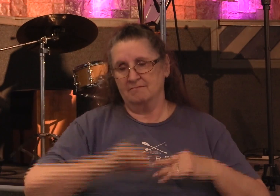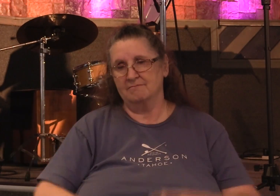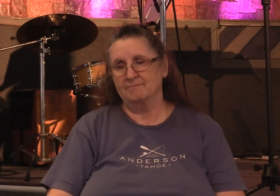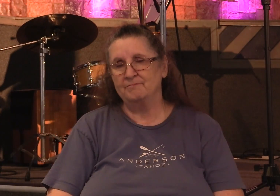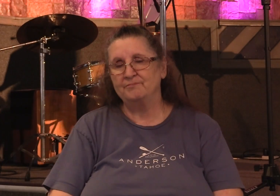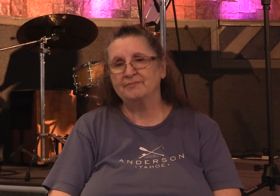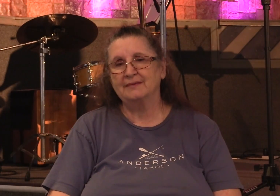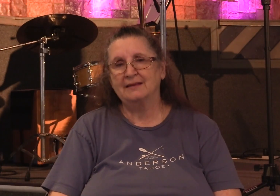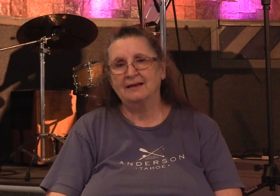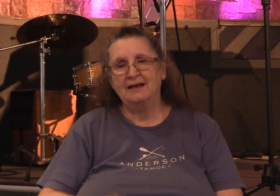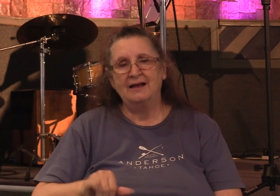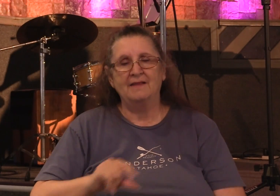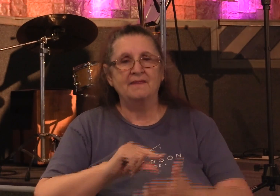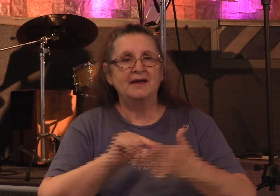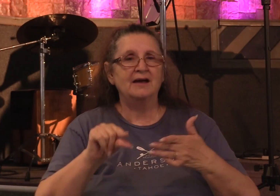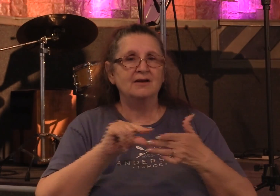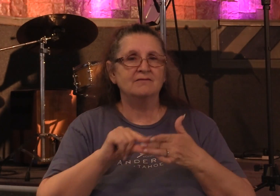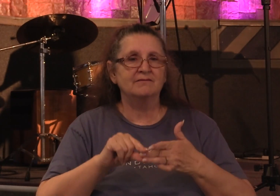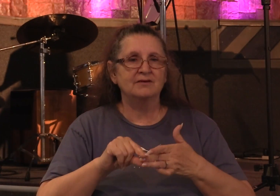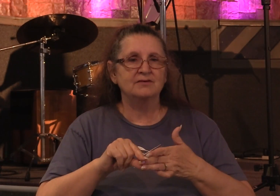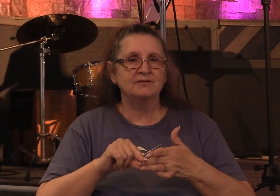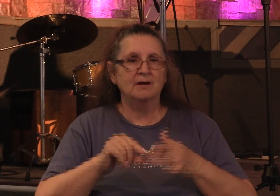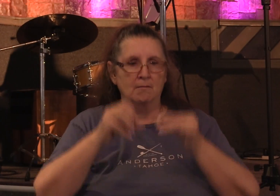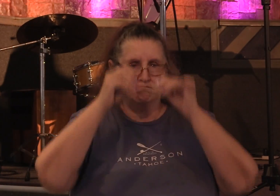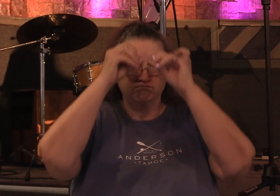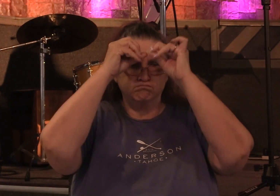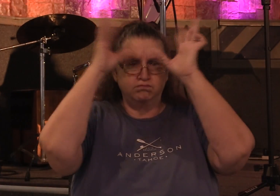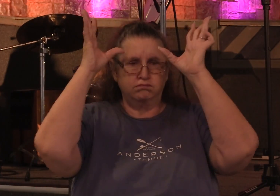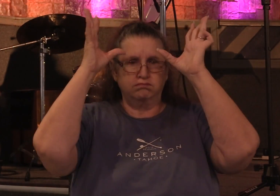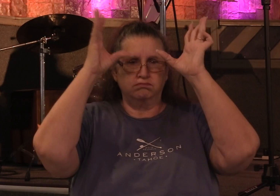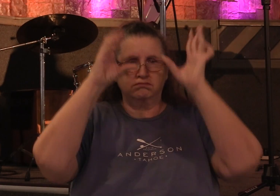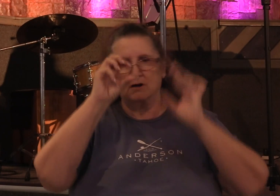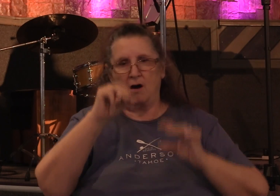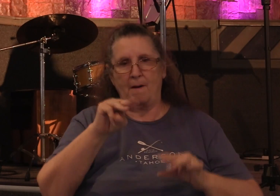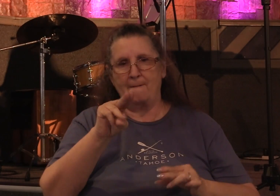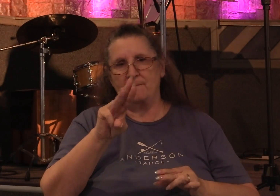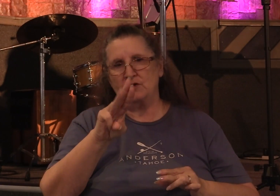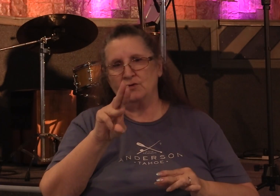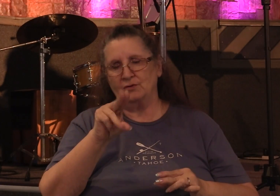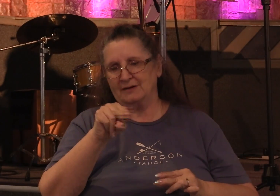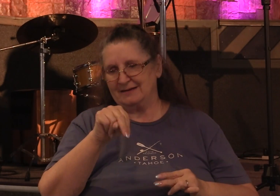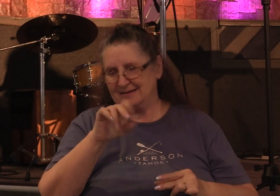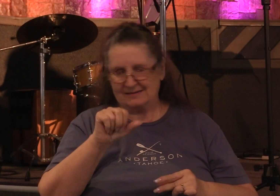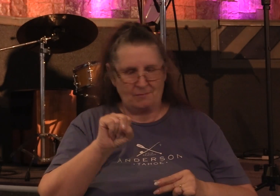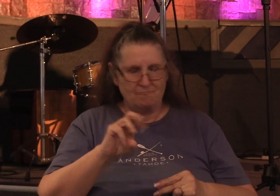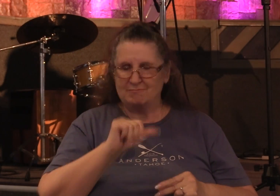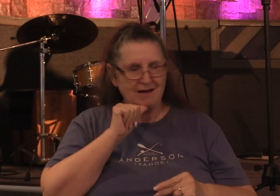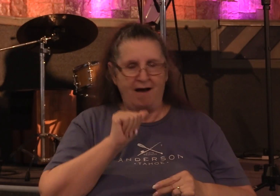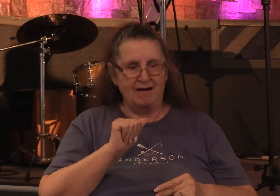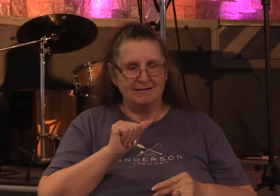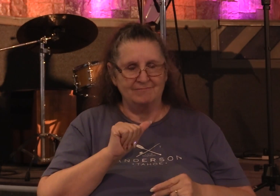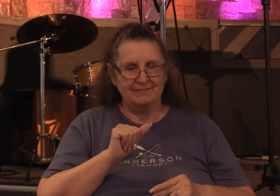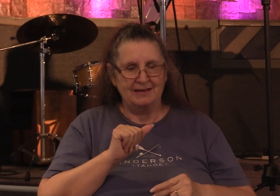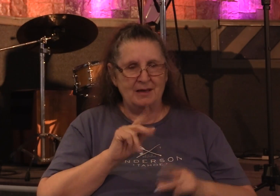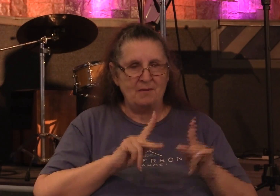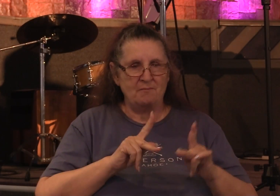that verse right there blows the idea of communism out of the water if people would only keep reading